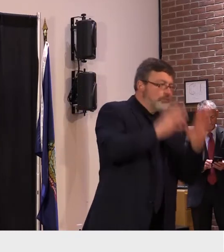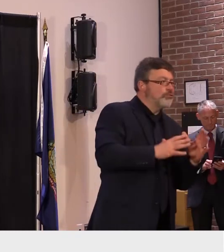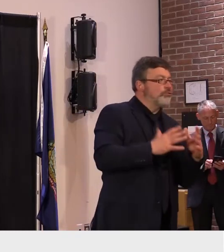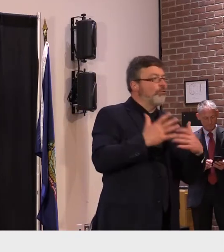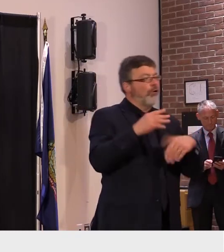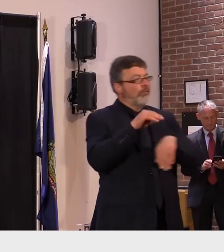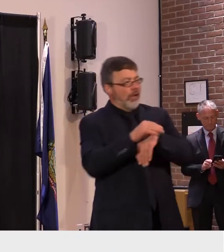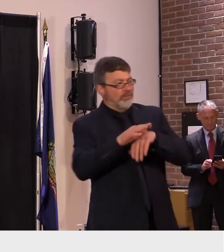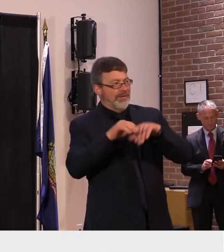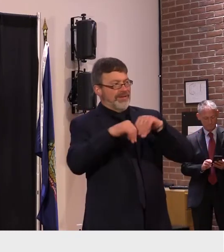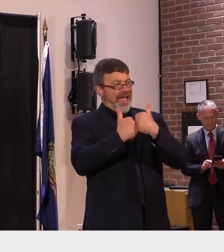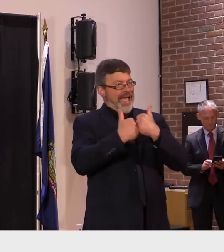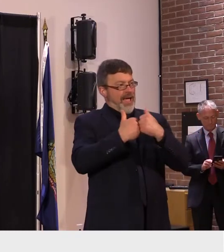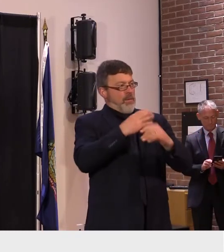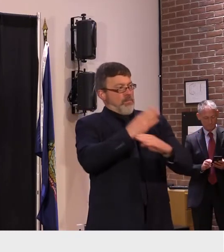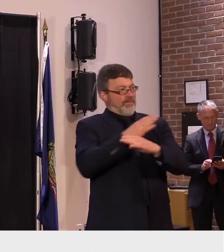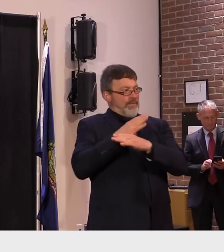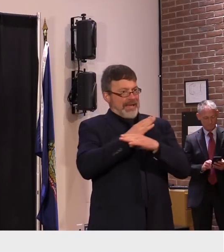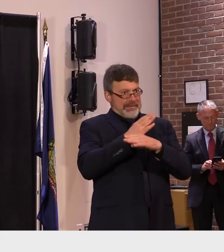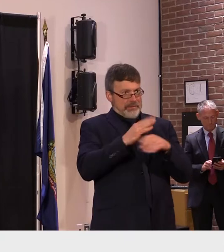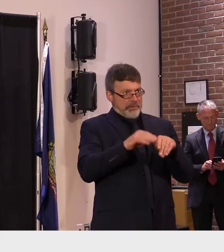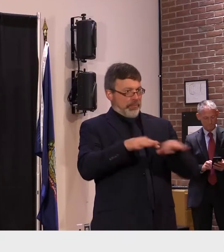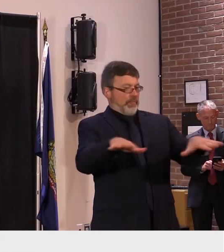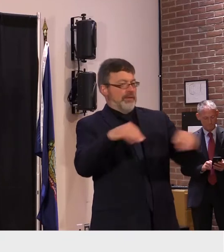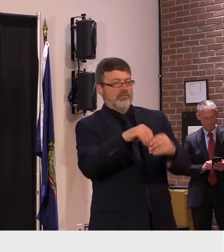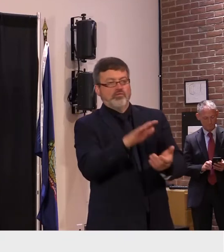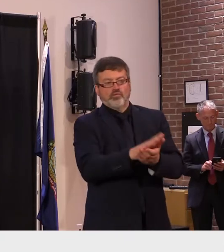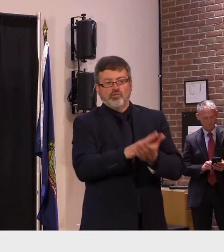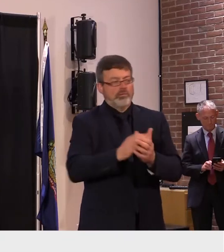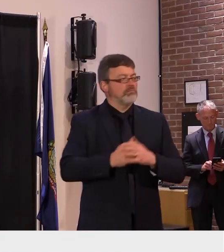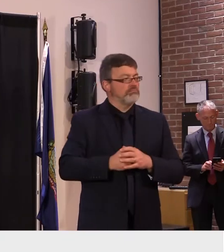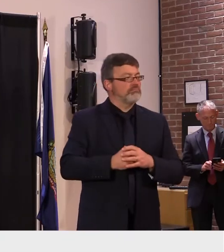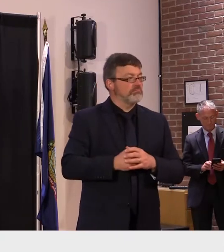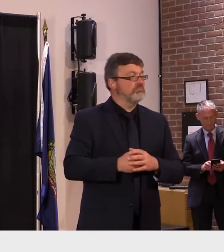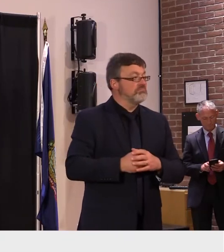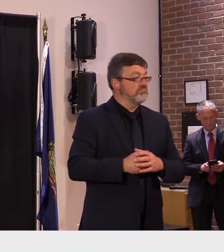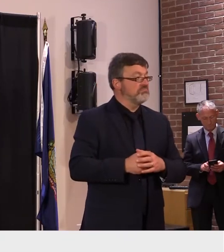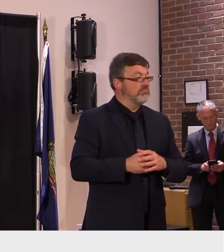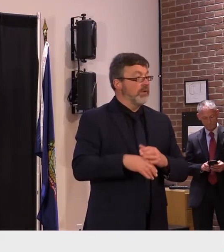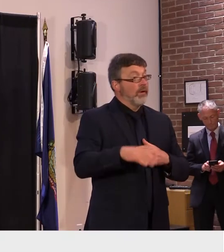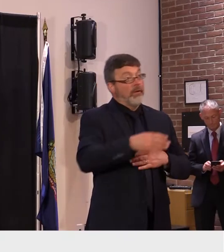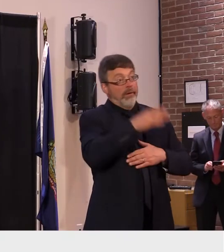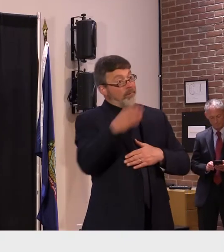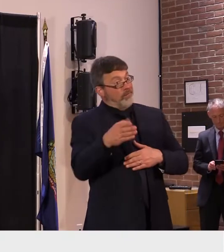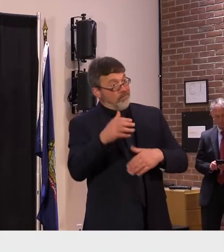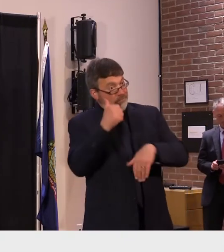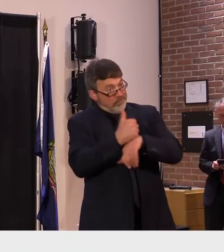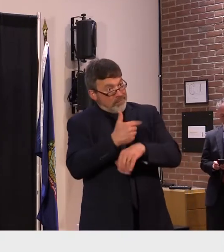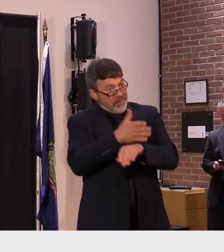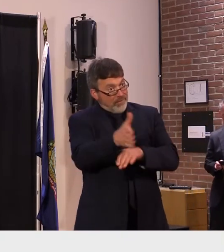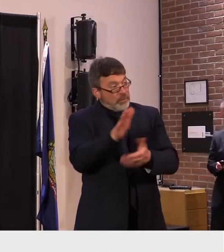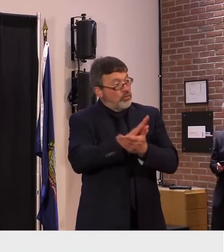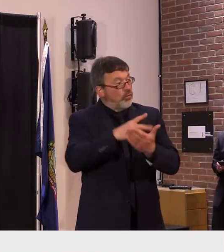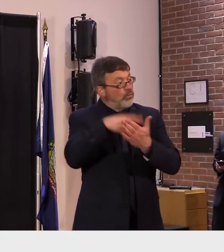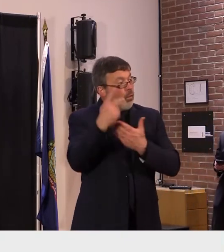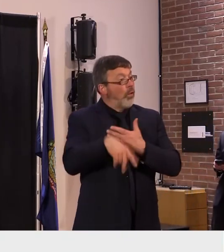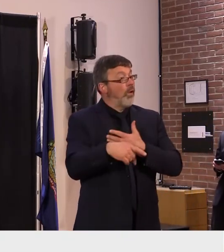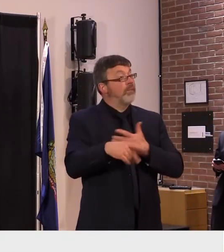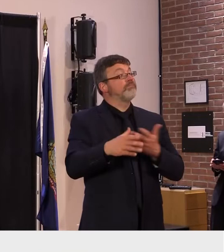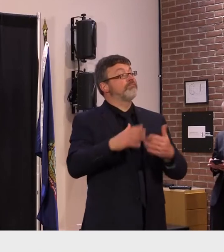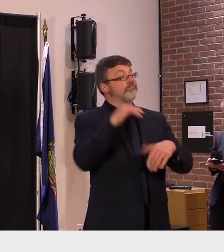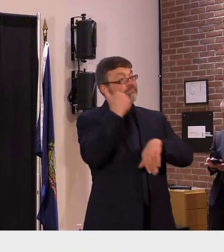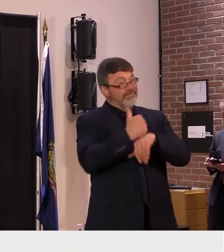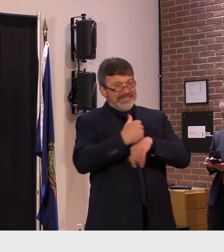coalitions across the state whether they be after school programs and summer programs uh you name it